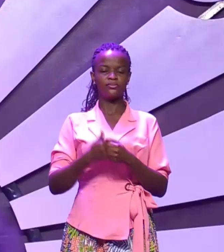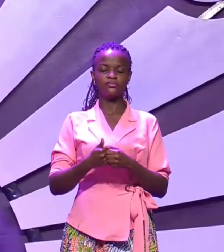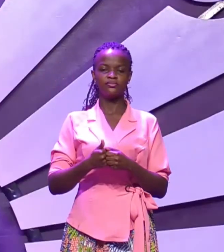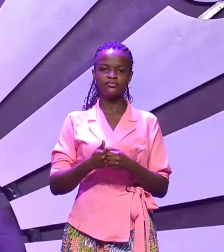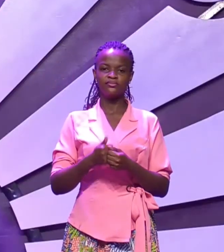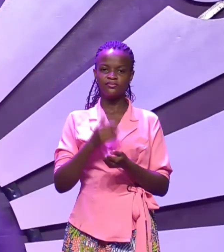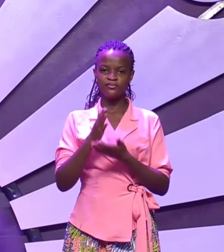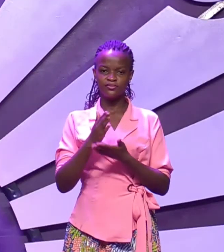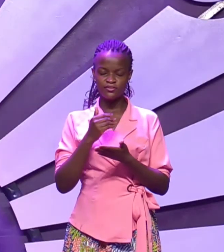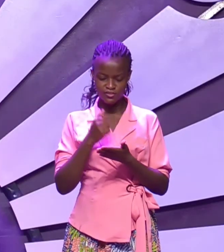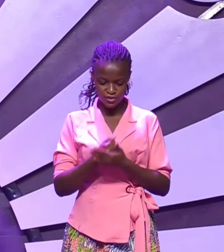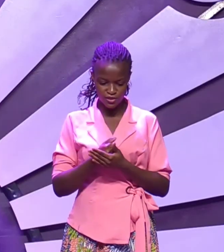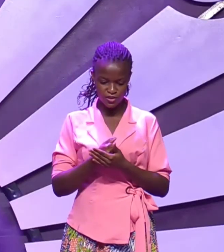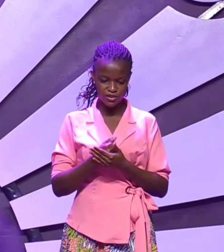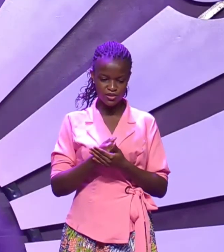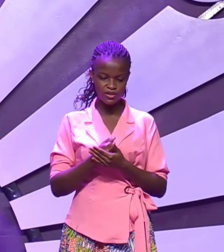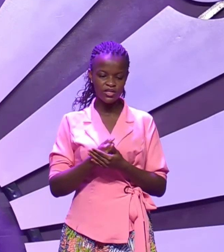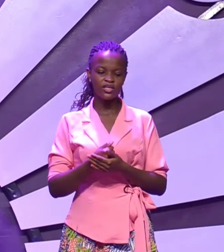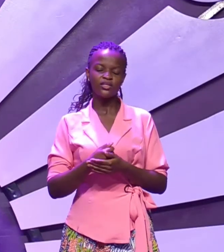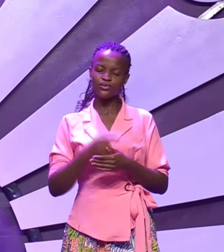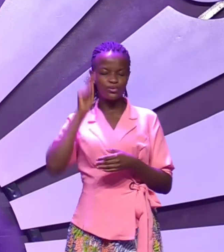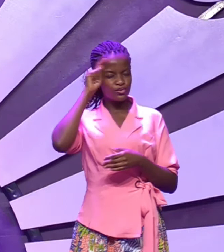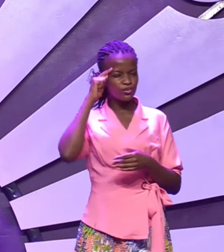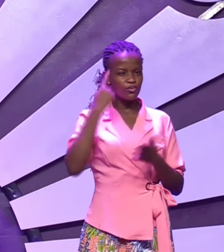Because you said what I am telling you is impossible.